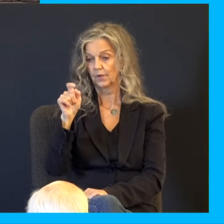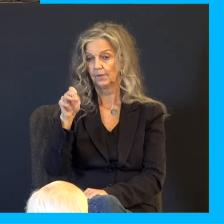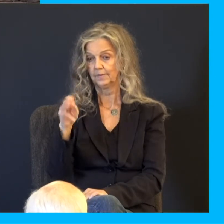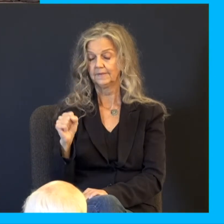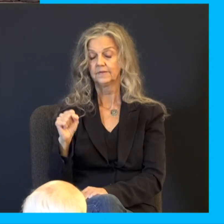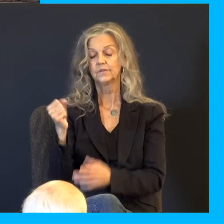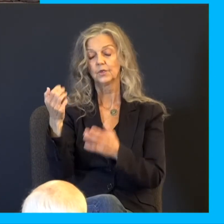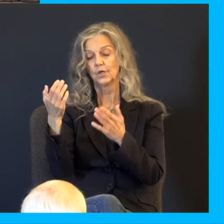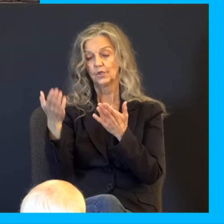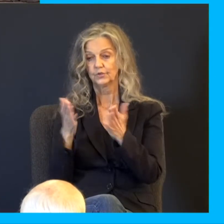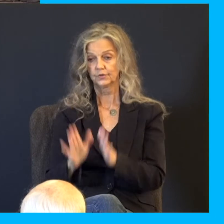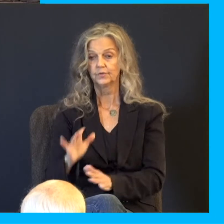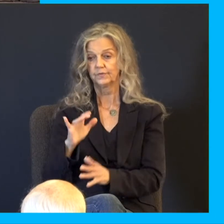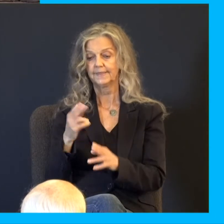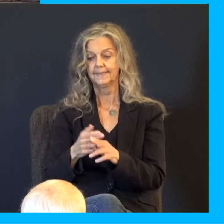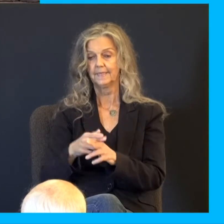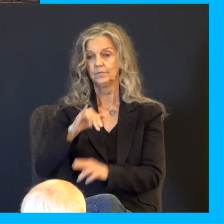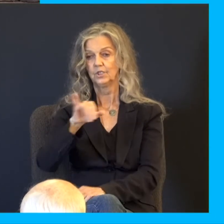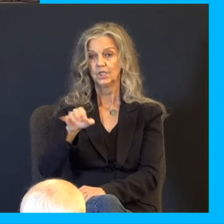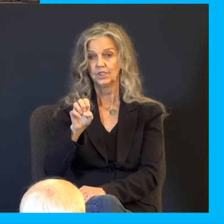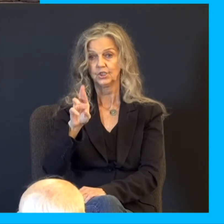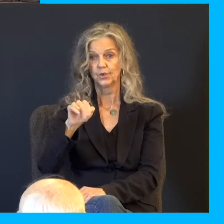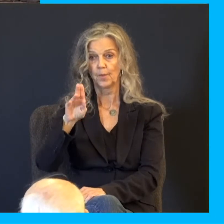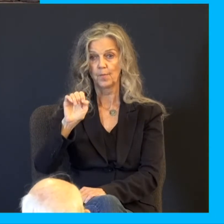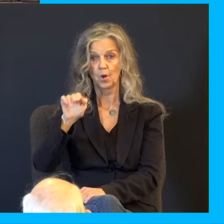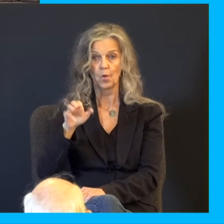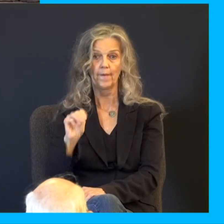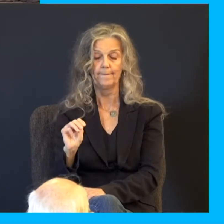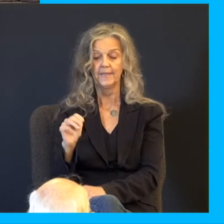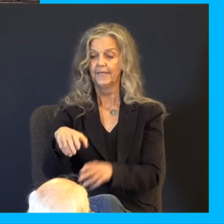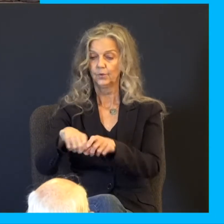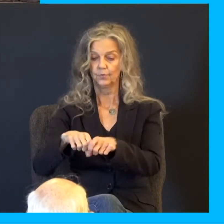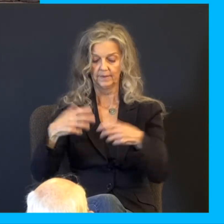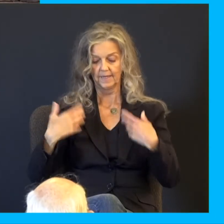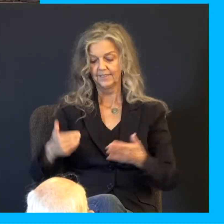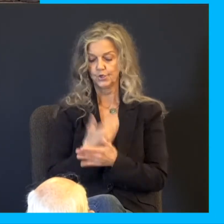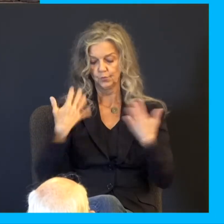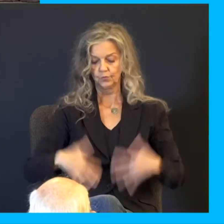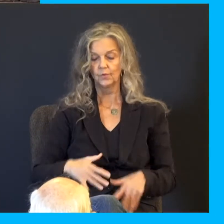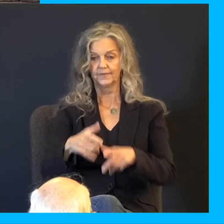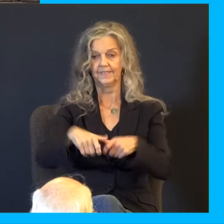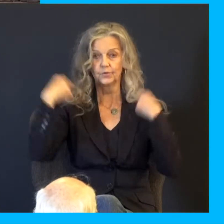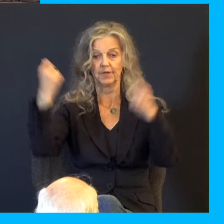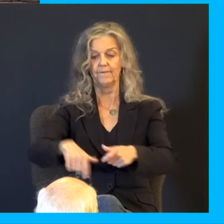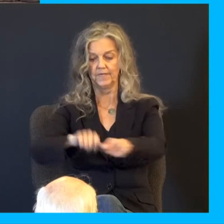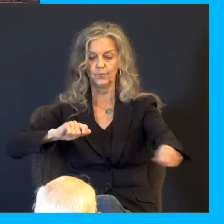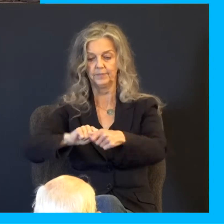Jeroboam was wearing a brand new garment. Ahijah the prophet grabbed it, ripped it into 12 pieces and gave Jeroboam 10. He said, Thus saith the Lord,